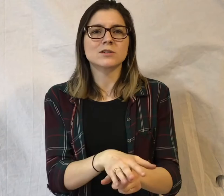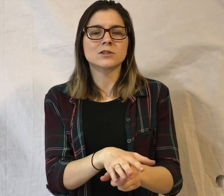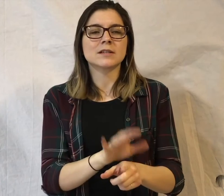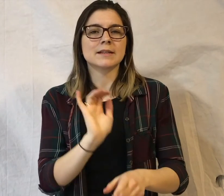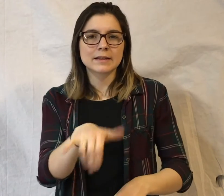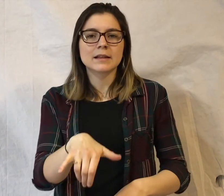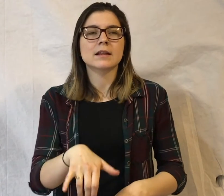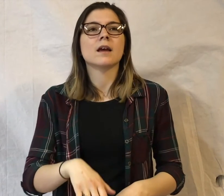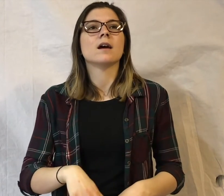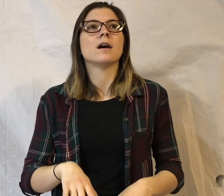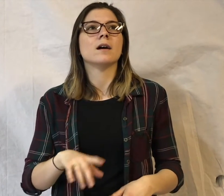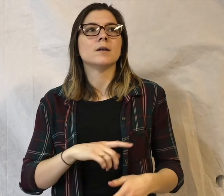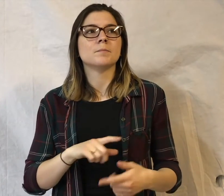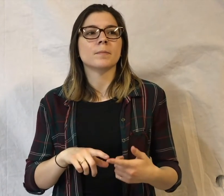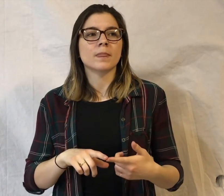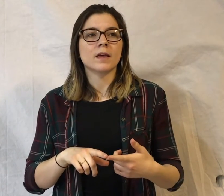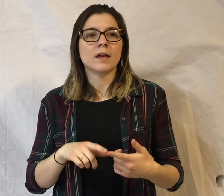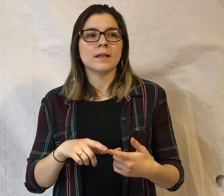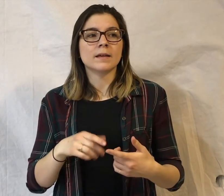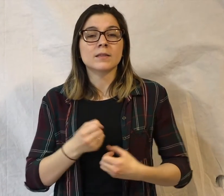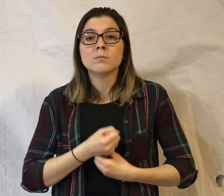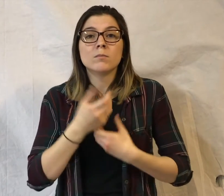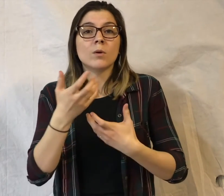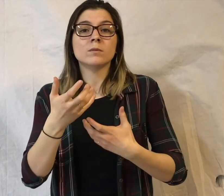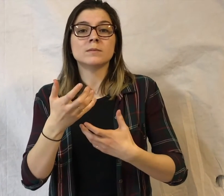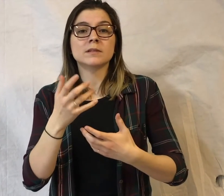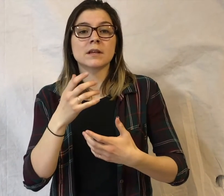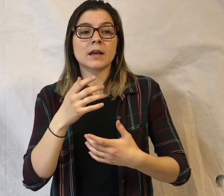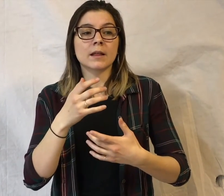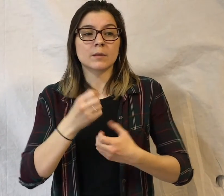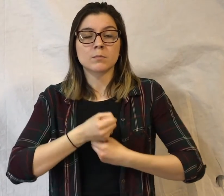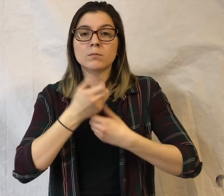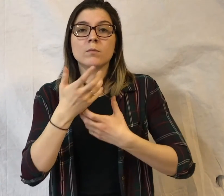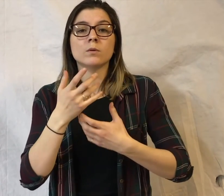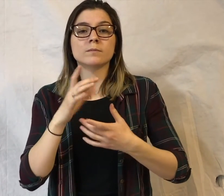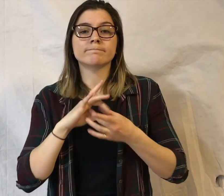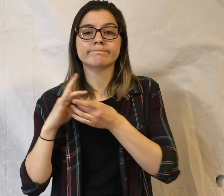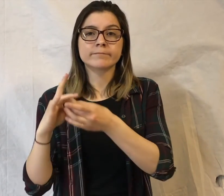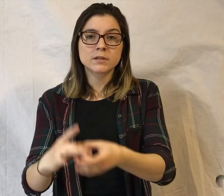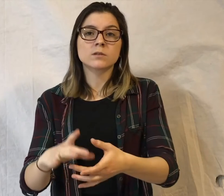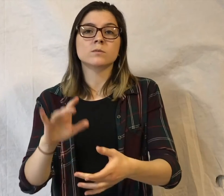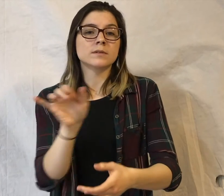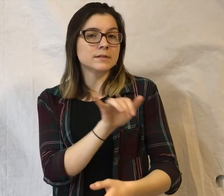There are different poems in there in the show as well. And that's the same kind of thing, overcoming oppression.